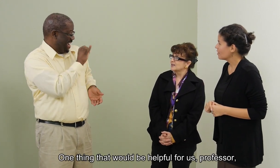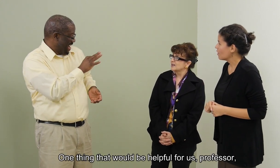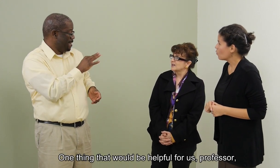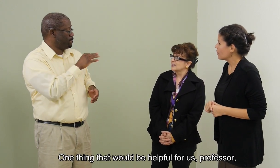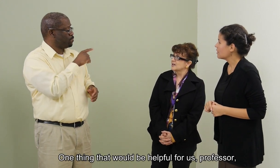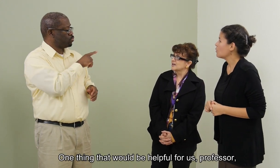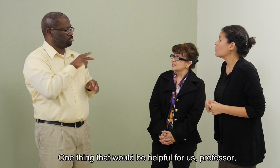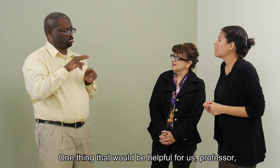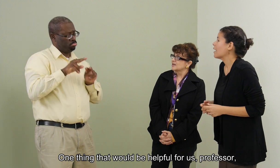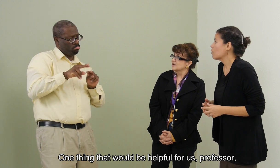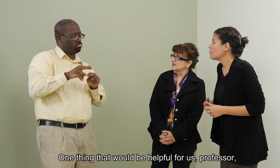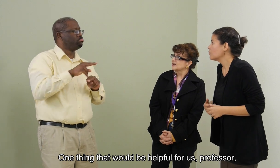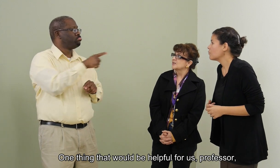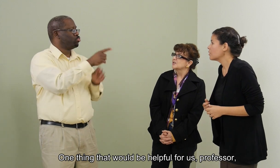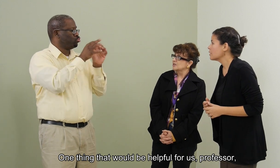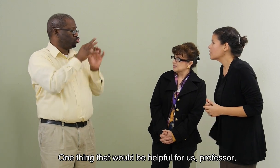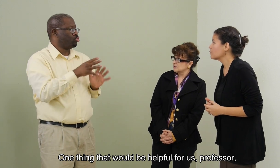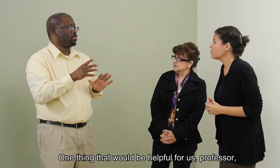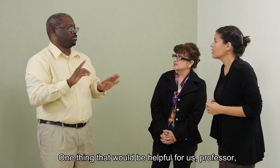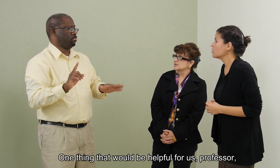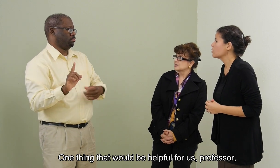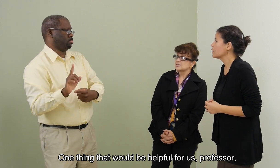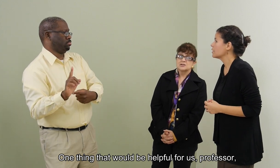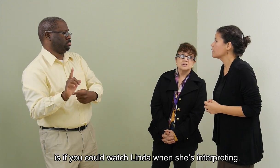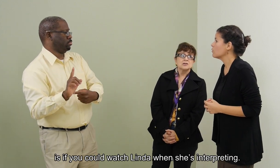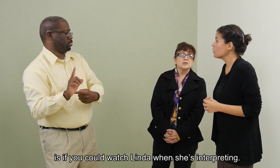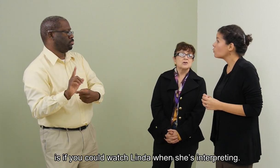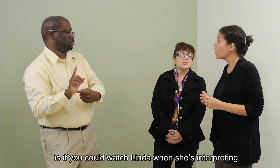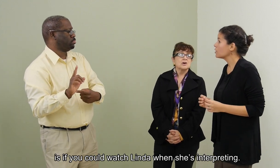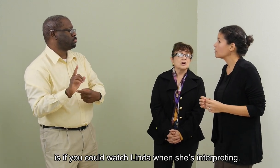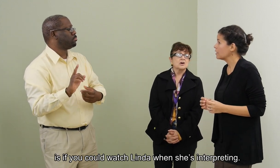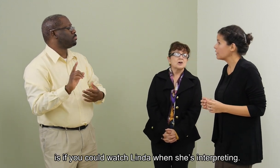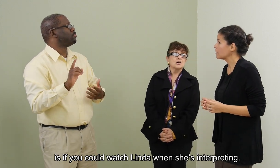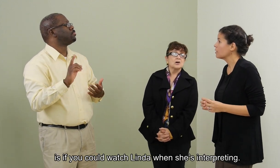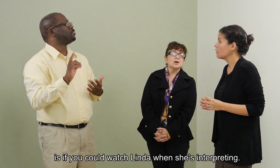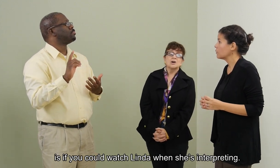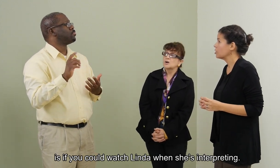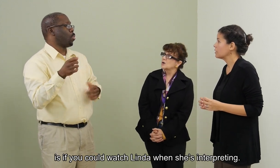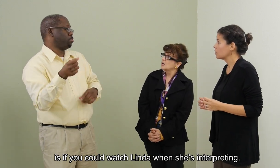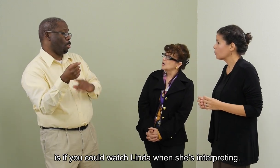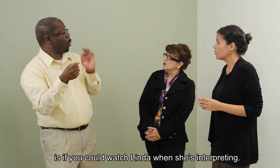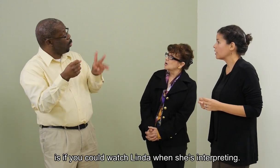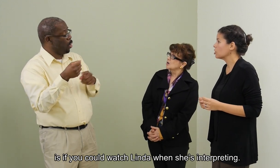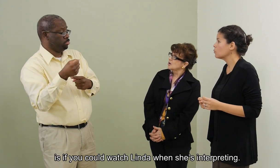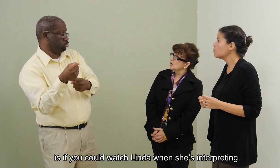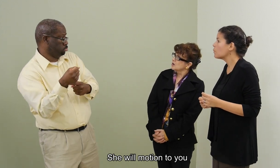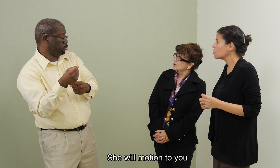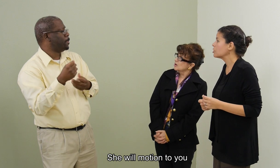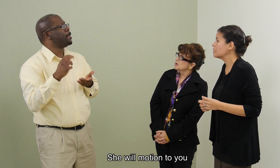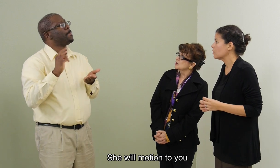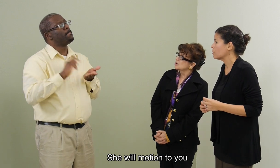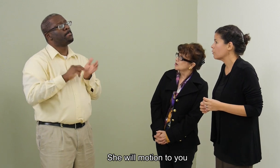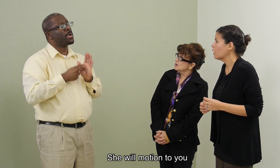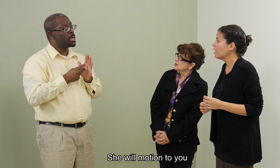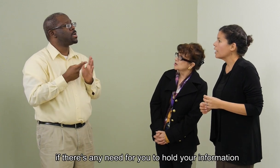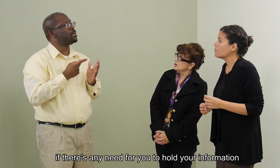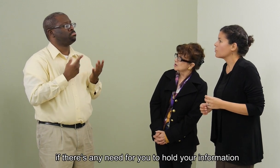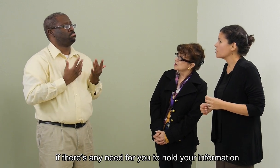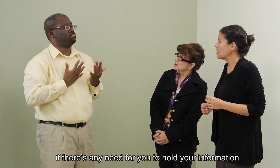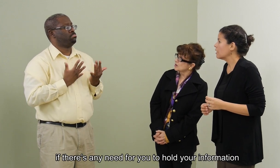One thing that would be helpful for us, Professor, is if you could watch Linda when she's interpreting, she will motion to you if there's any